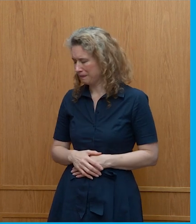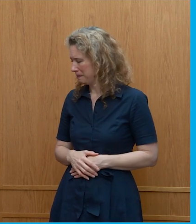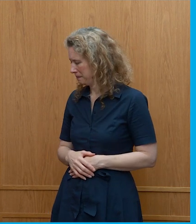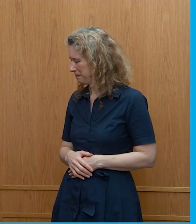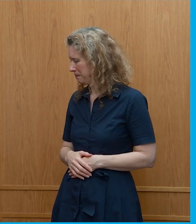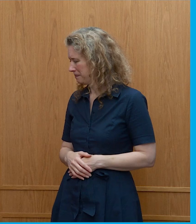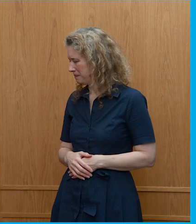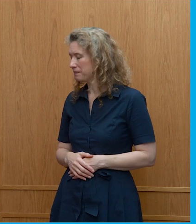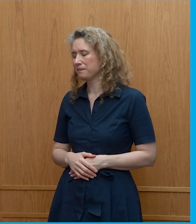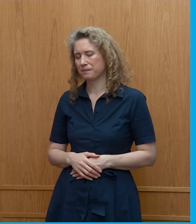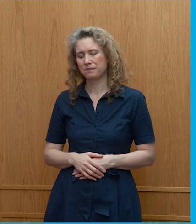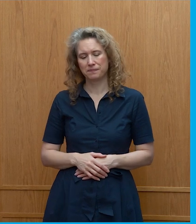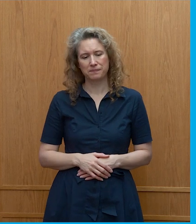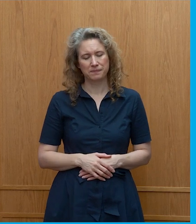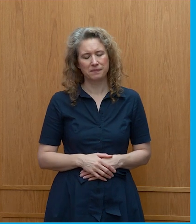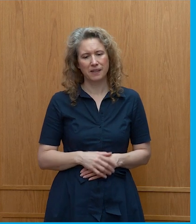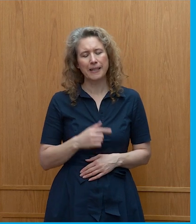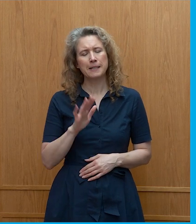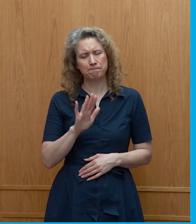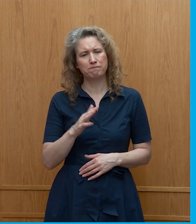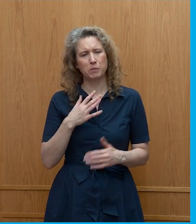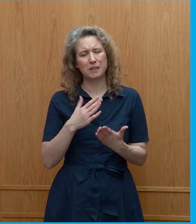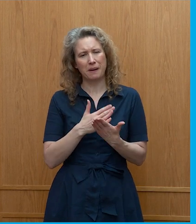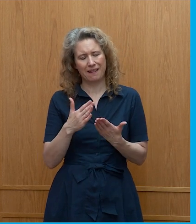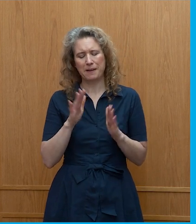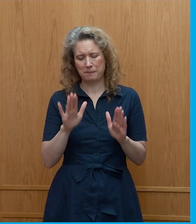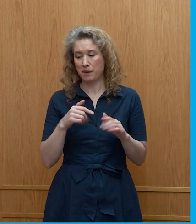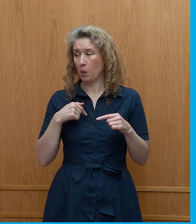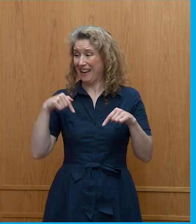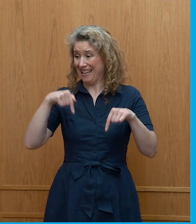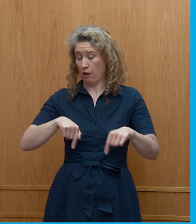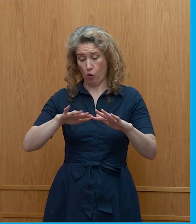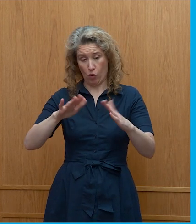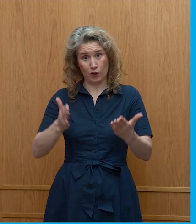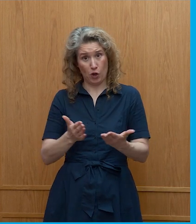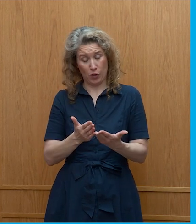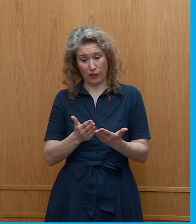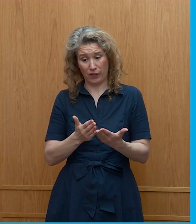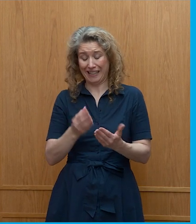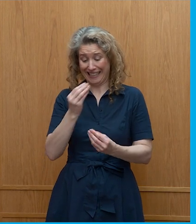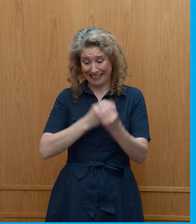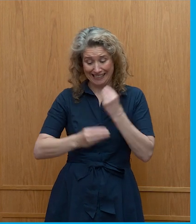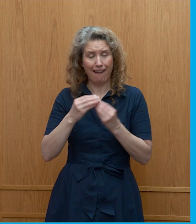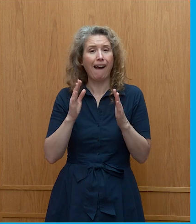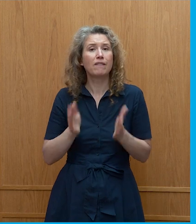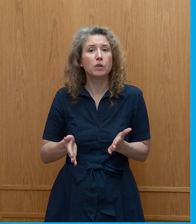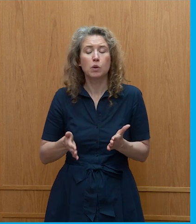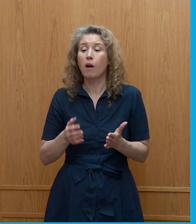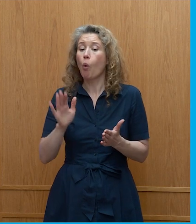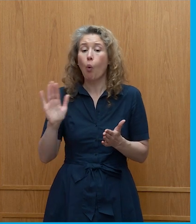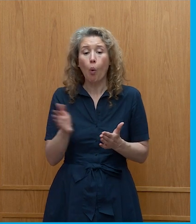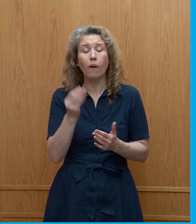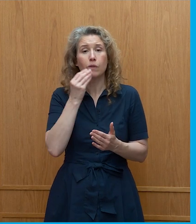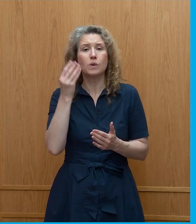we need to be clear like obviously kind of us being on this earth as needing kind of food everything will have carbon